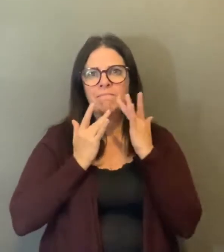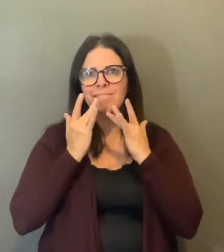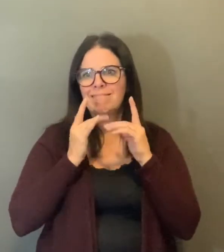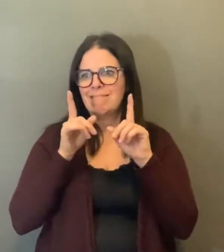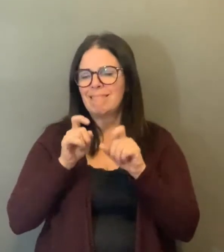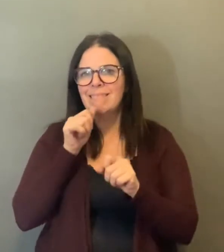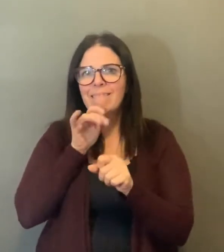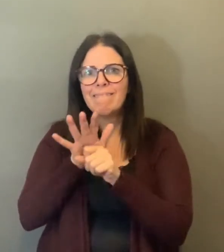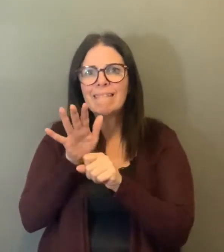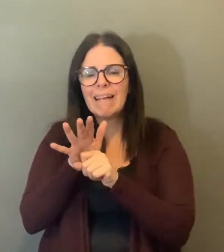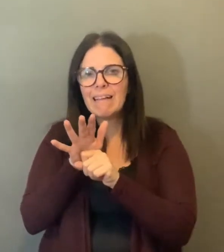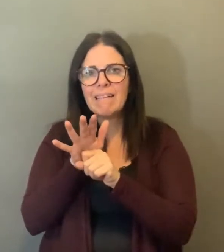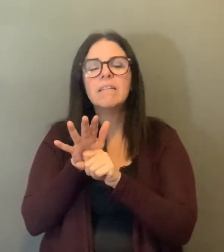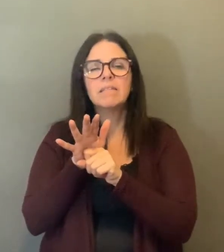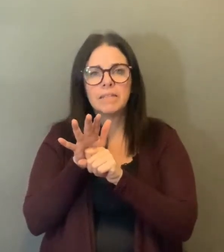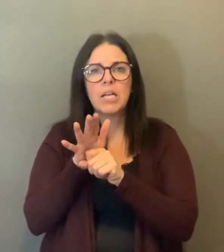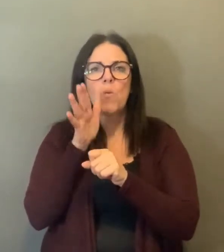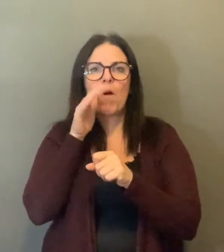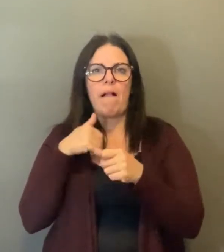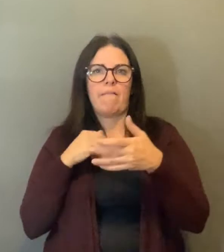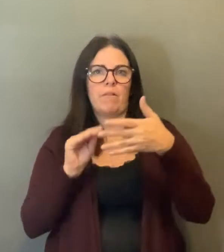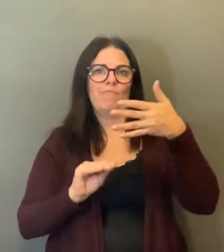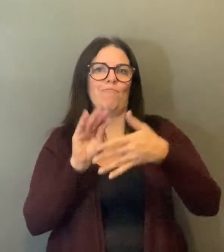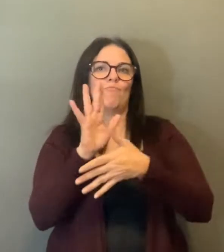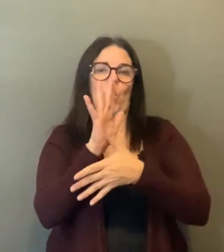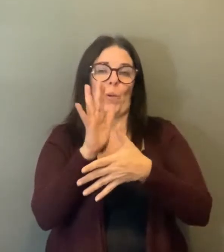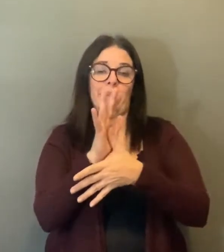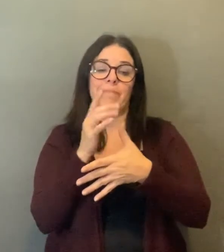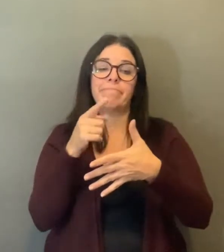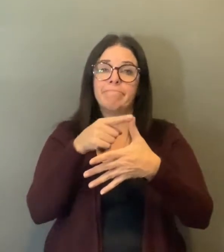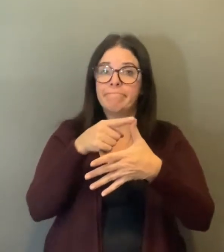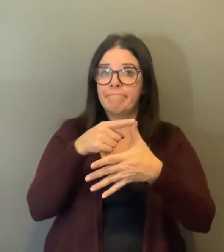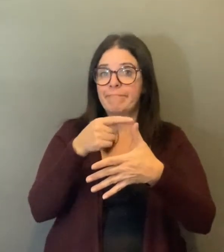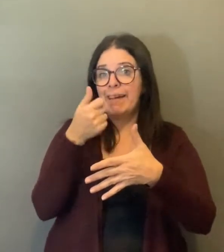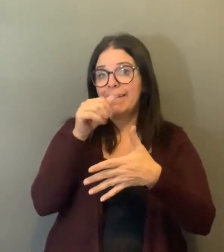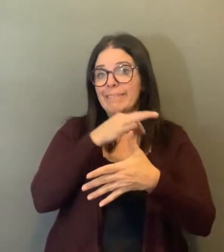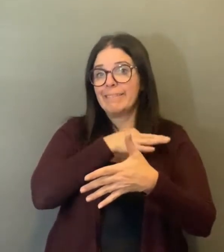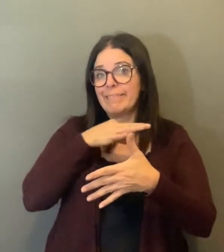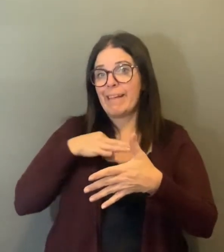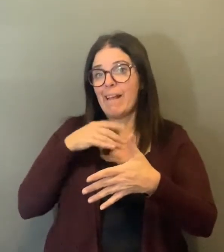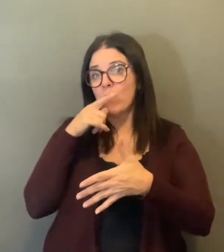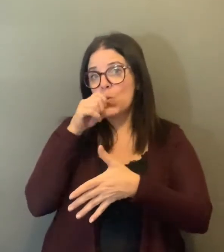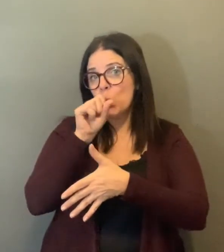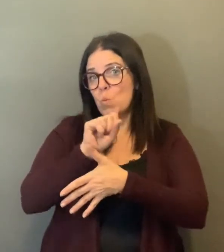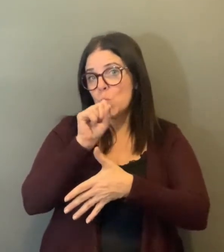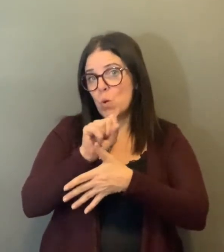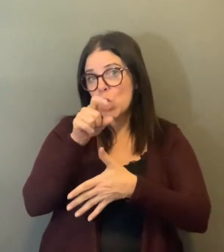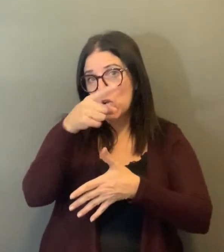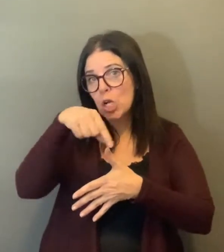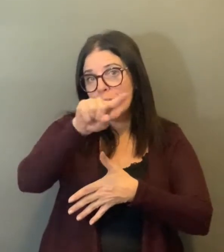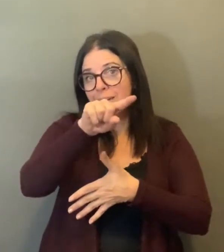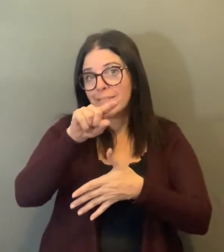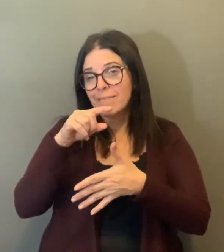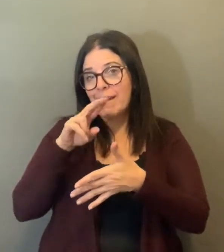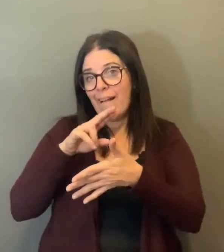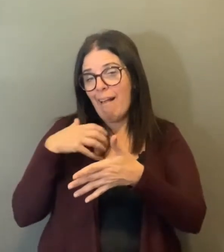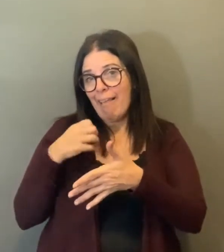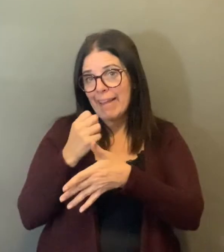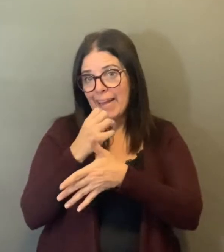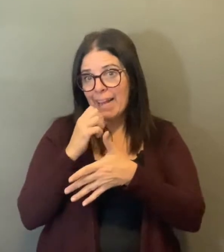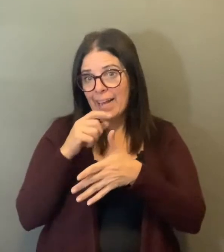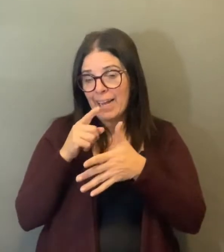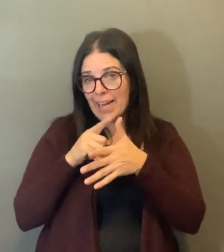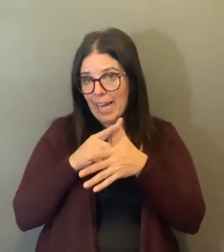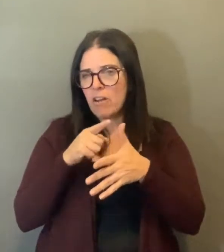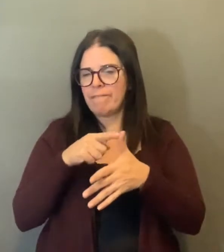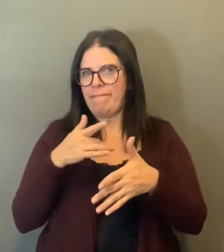remote isolated rural and indigenous communities, symptomatic travelers identified at a point of entry to Canada, symptomatic